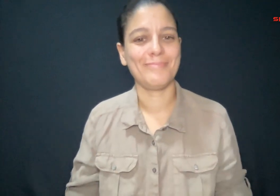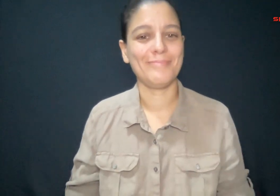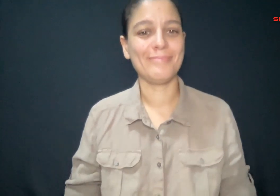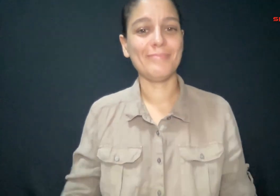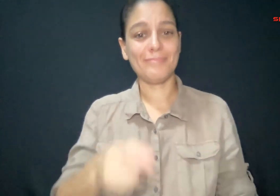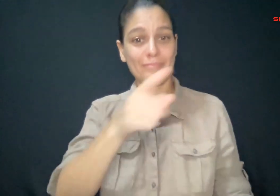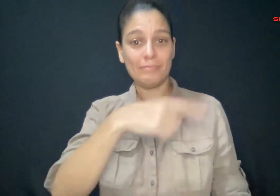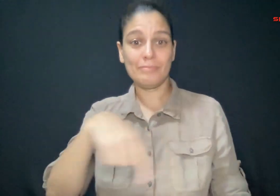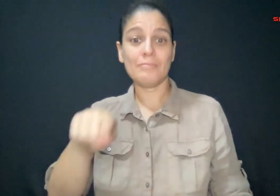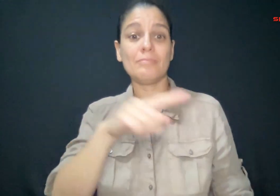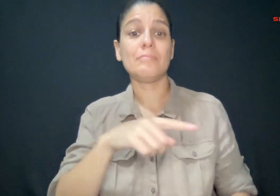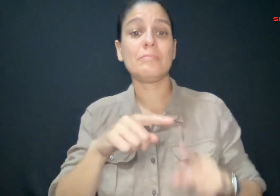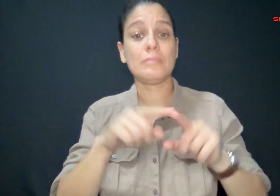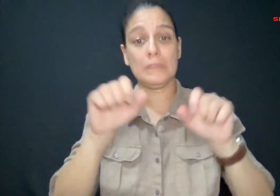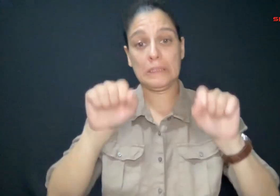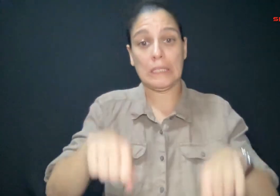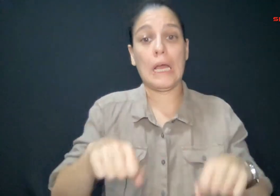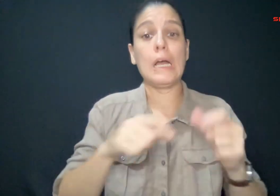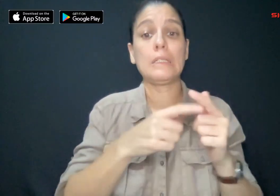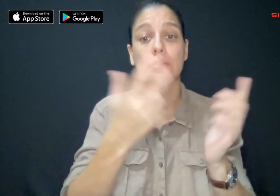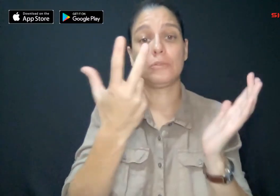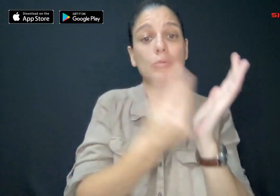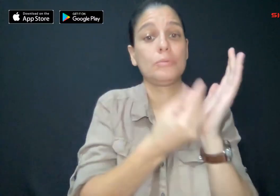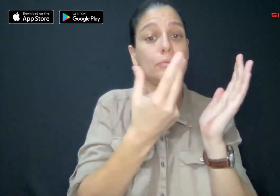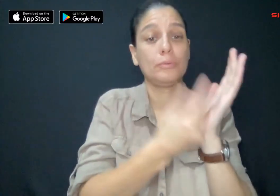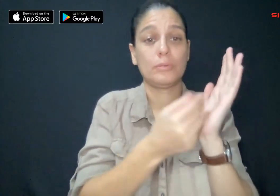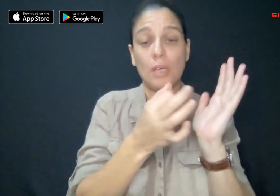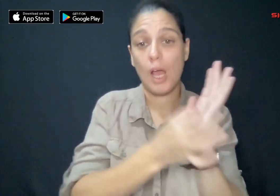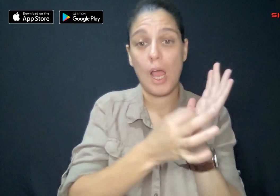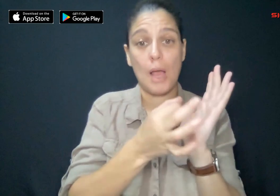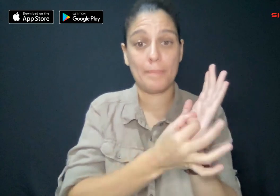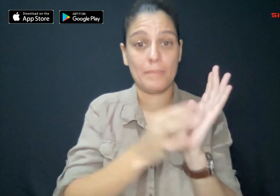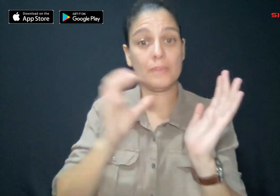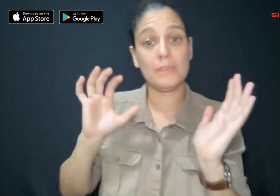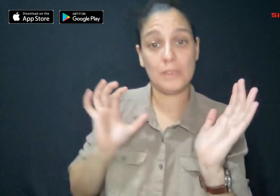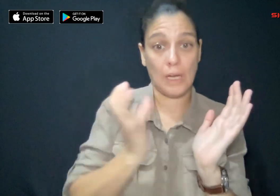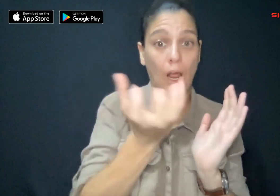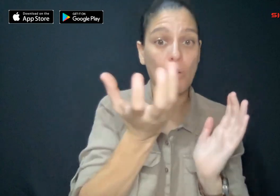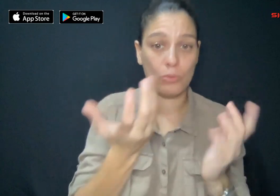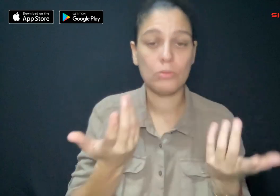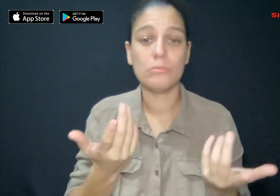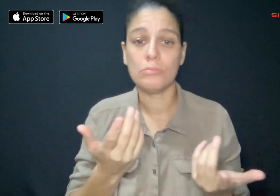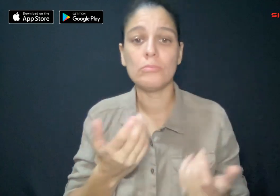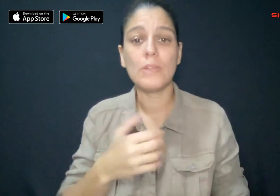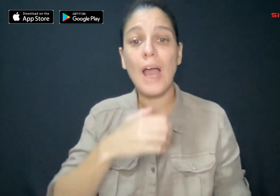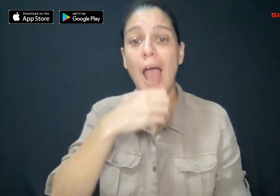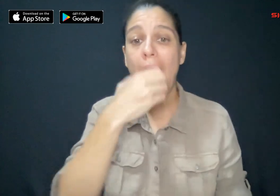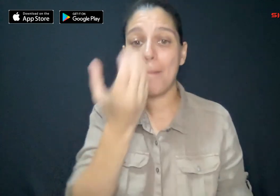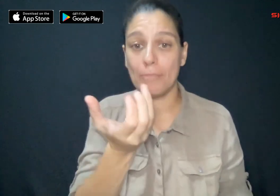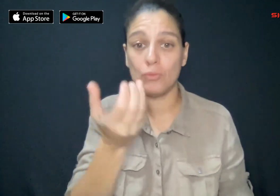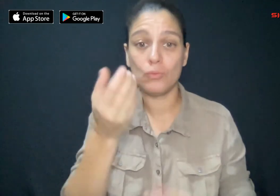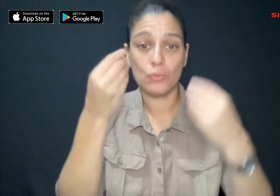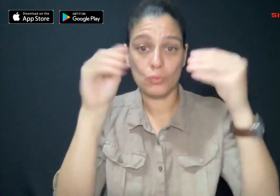You can download the Sign One News app by heading to the App Store or Google Play Store on your smartphone.